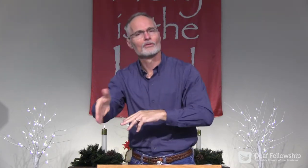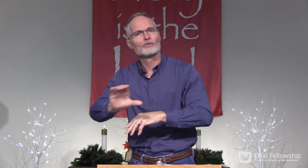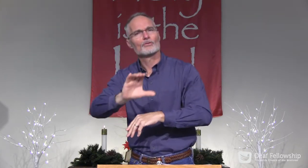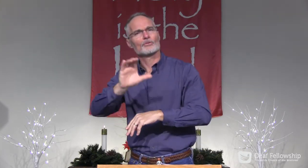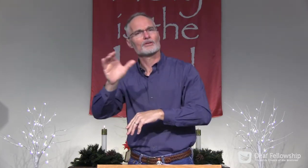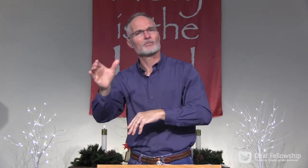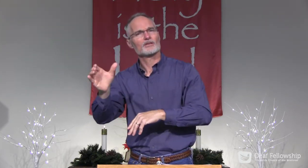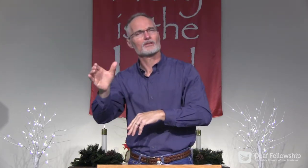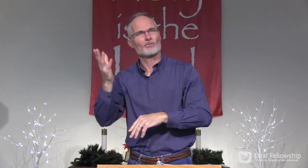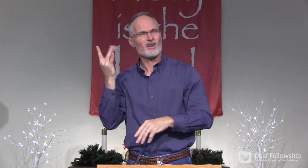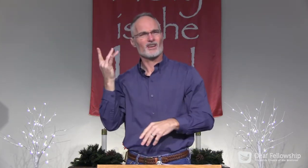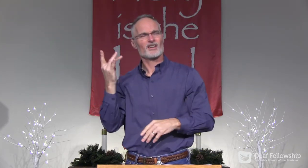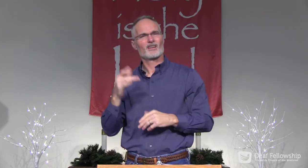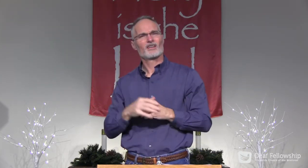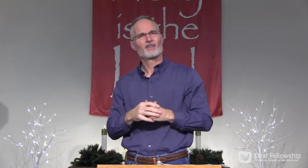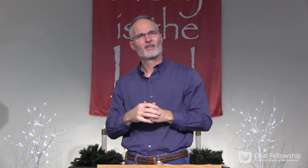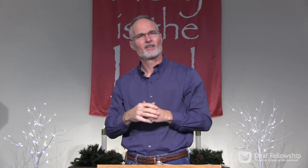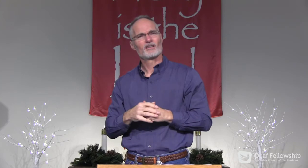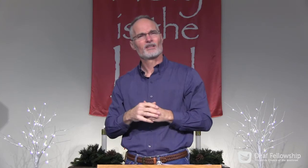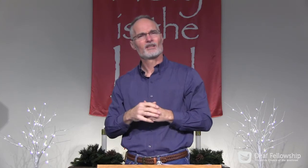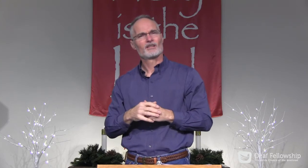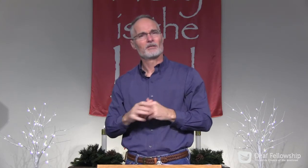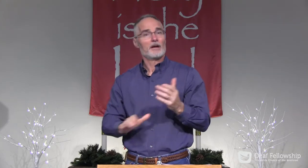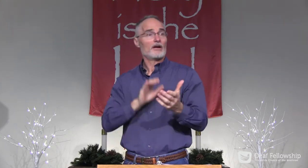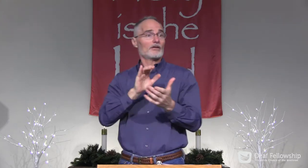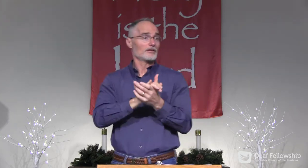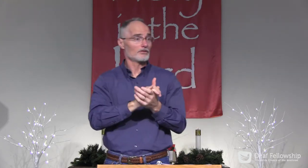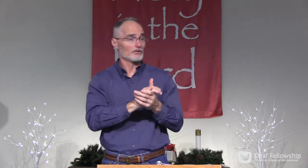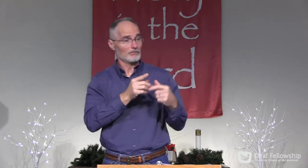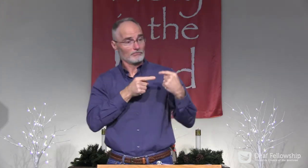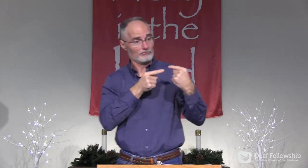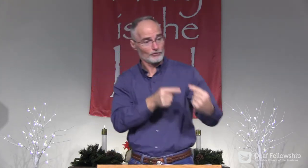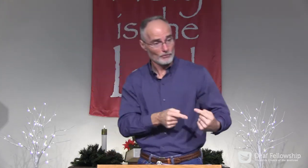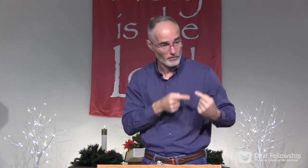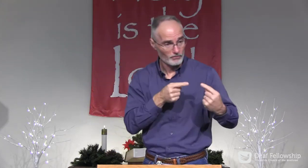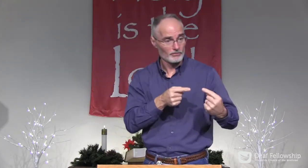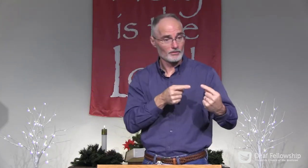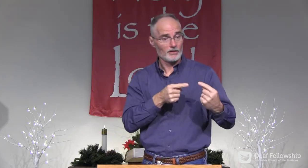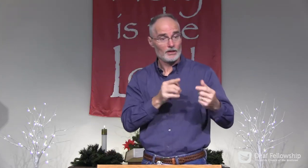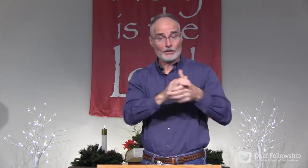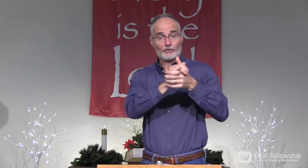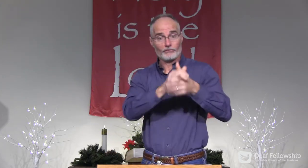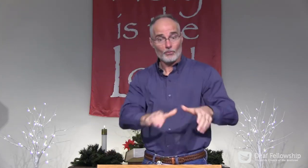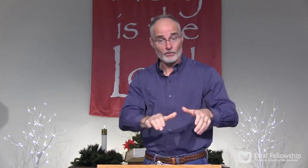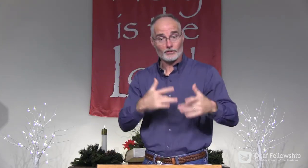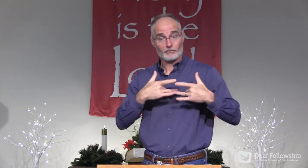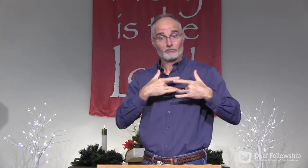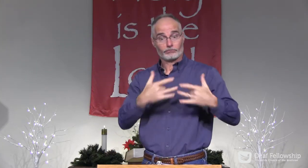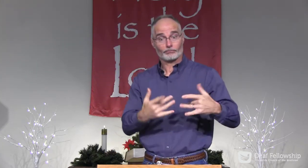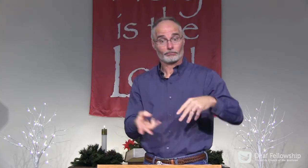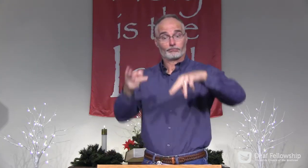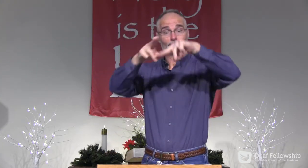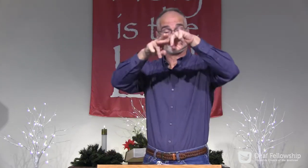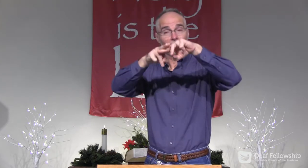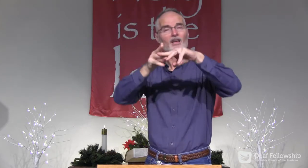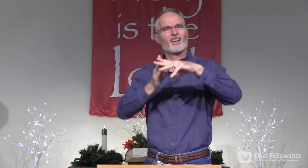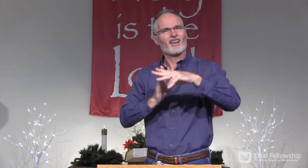could create peace, then why do we see suicide rates rise so high? And why do we see